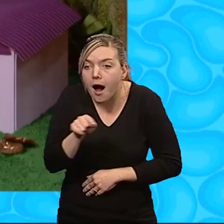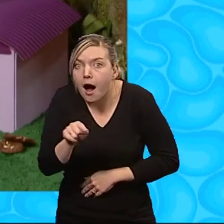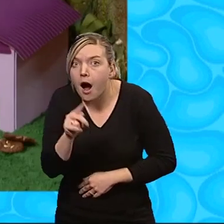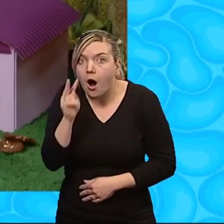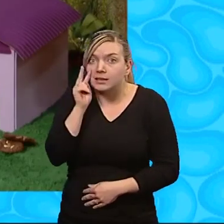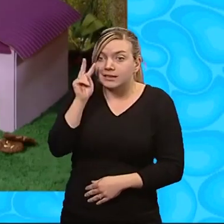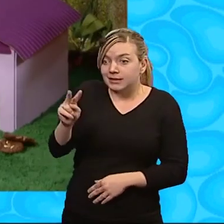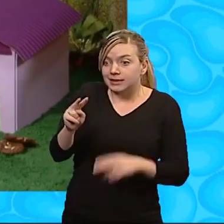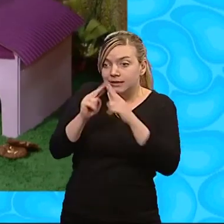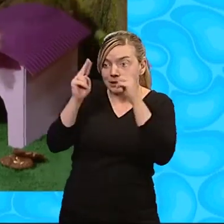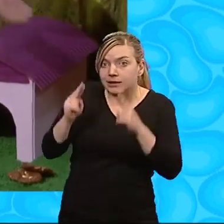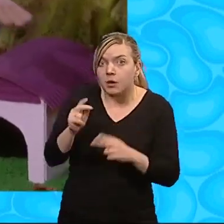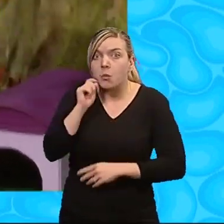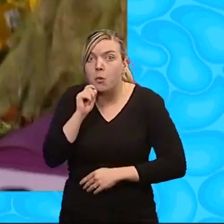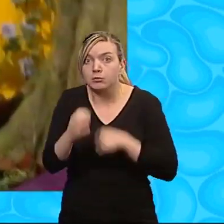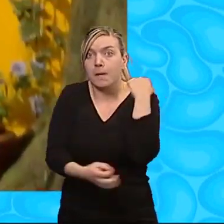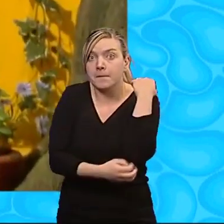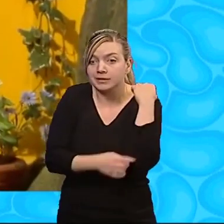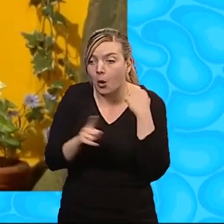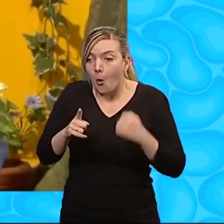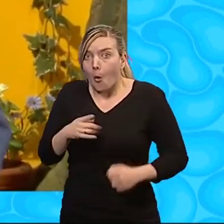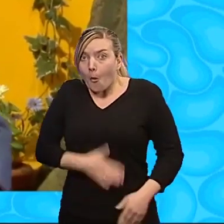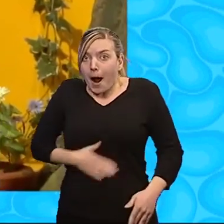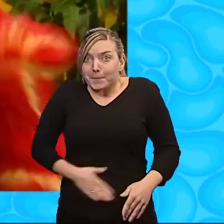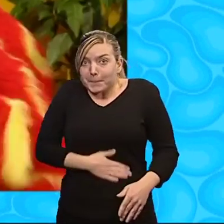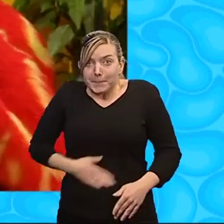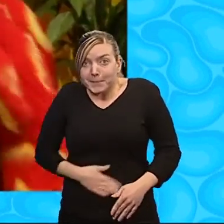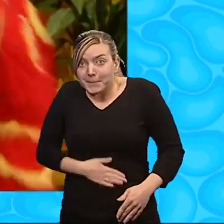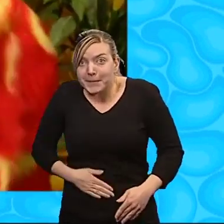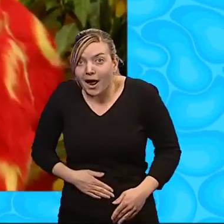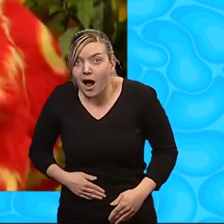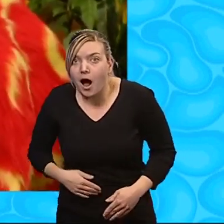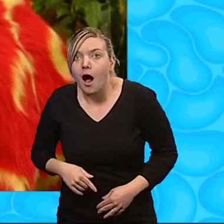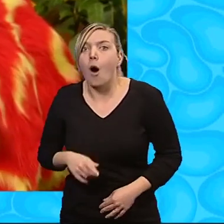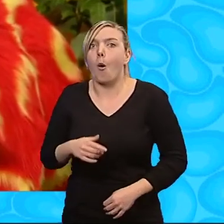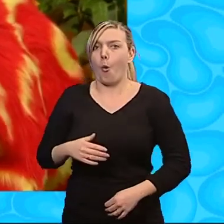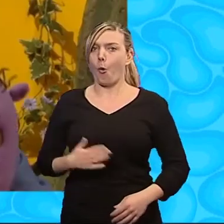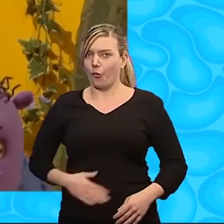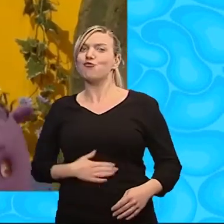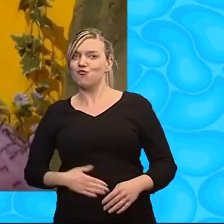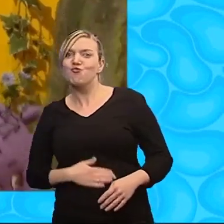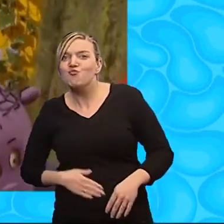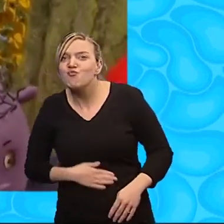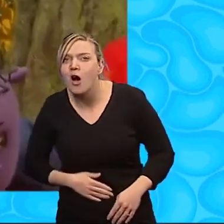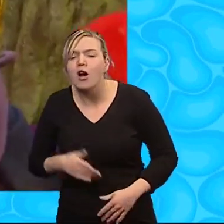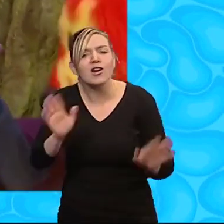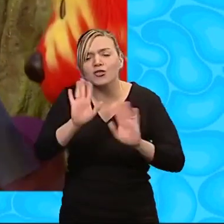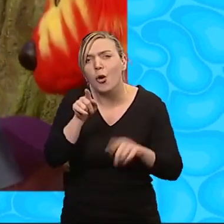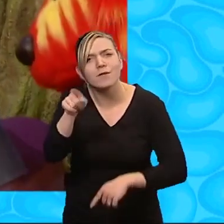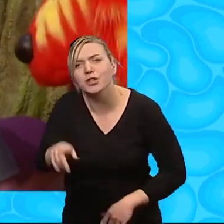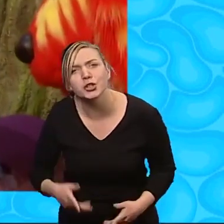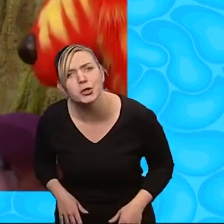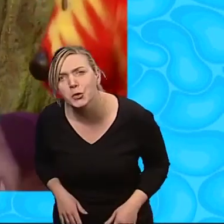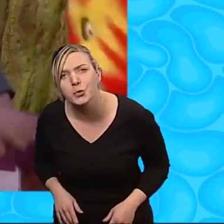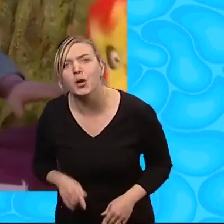and then he'll see the water and biscuits and say, Yum-a-rooney! Oh, yeah! Yum-yum! No, Doodles! They're not for